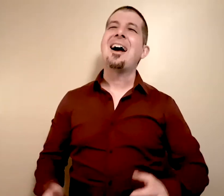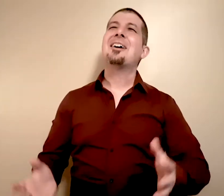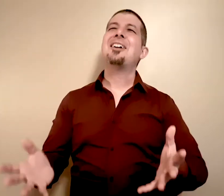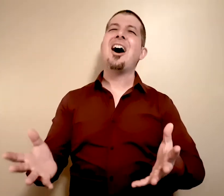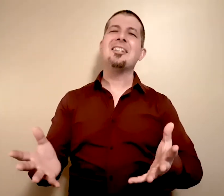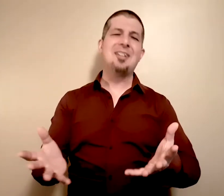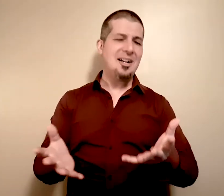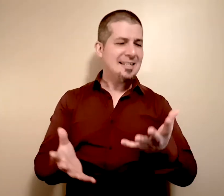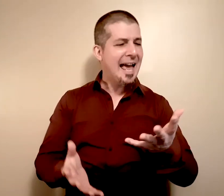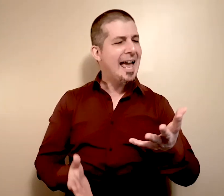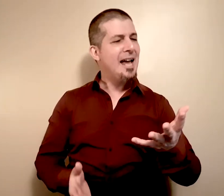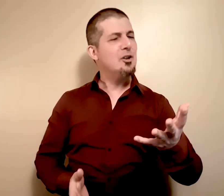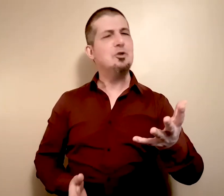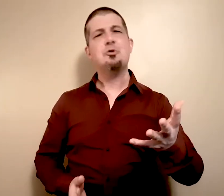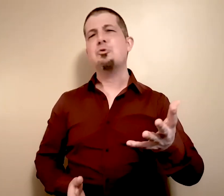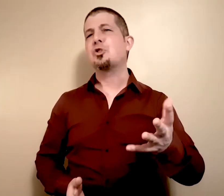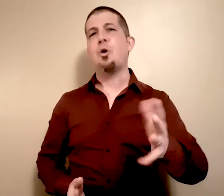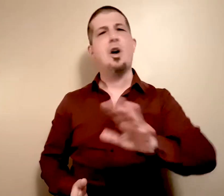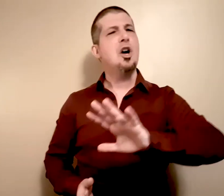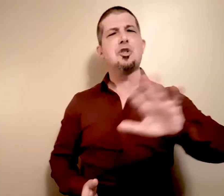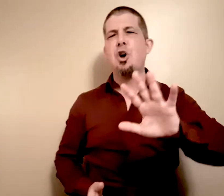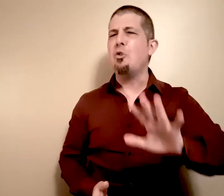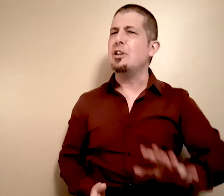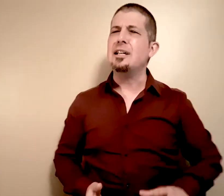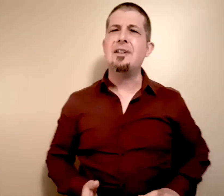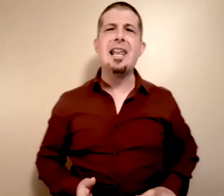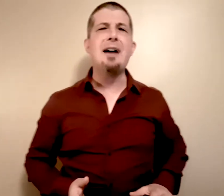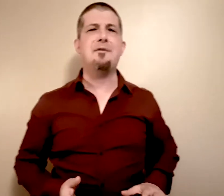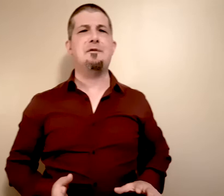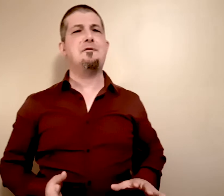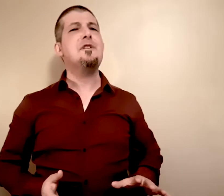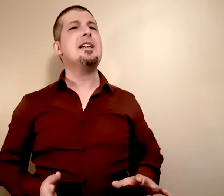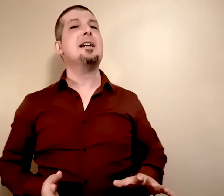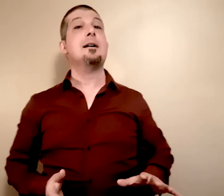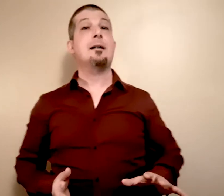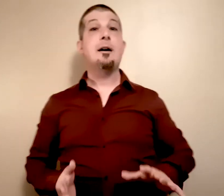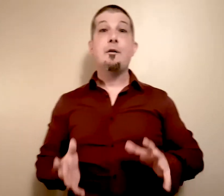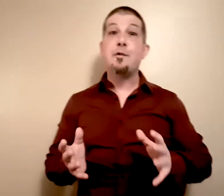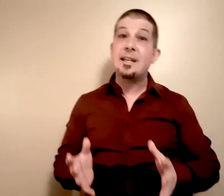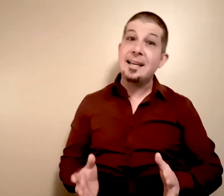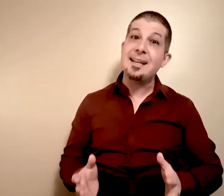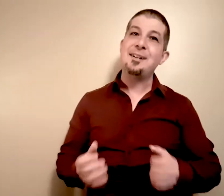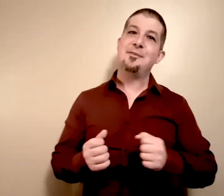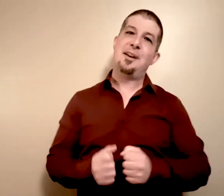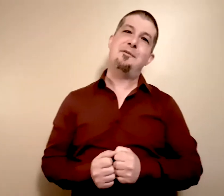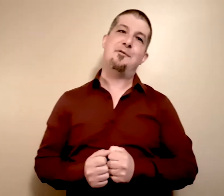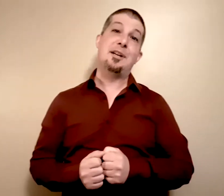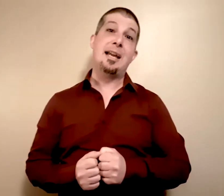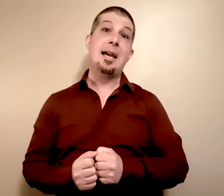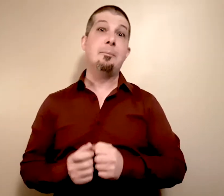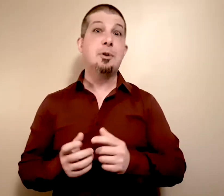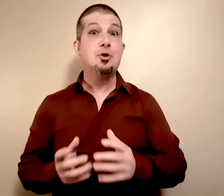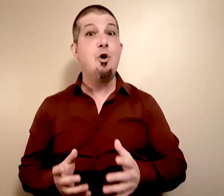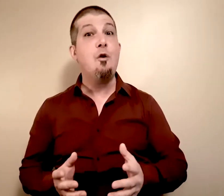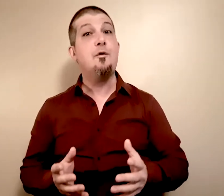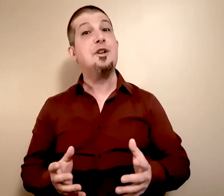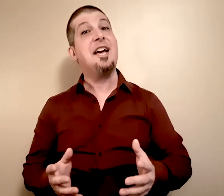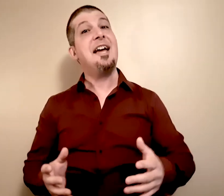God's got his hand on you. So don't live life through fear. Don't and forget. But don't forget